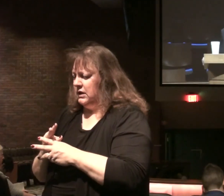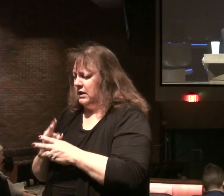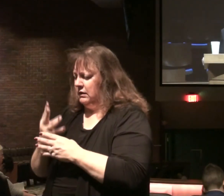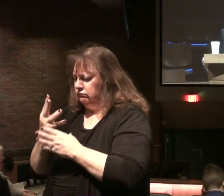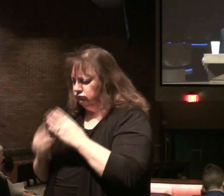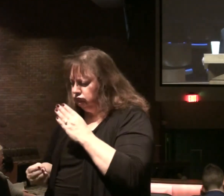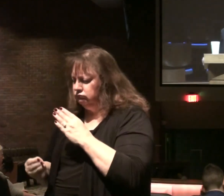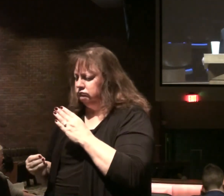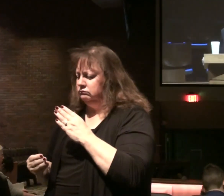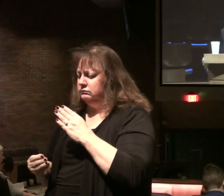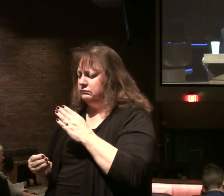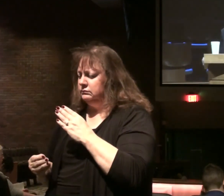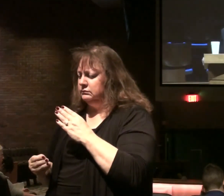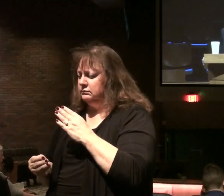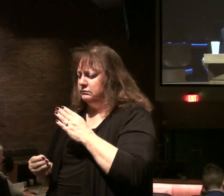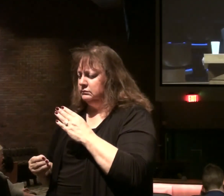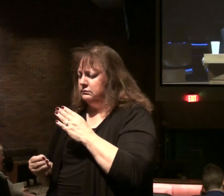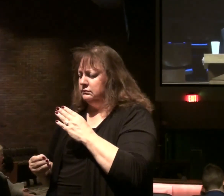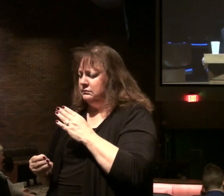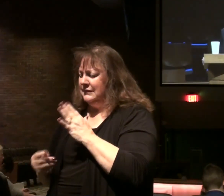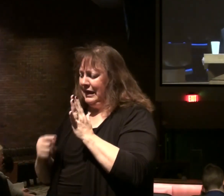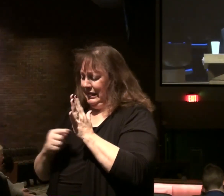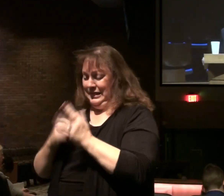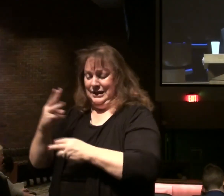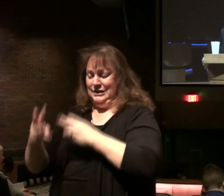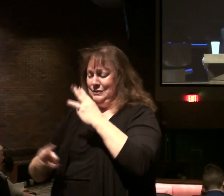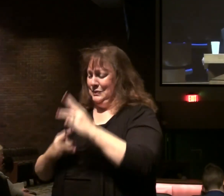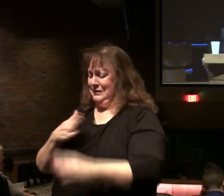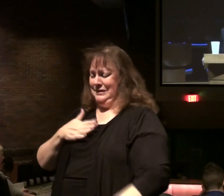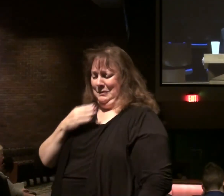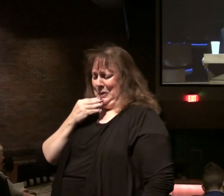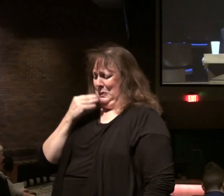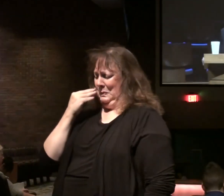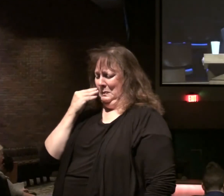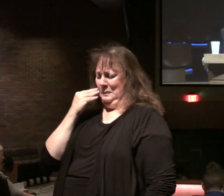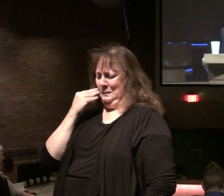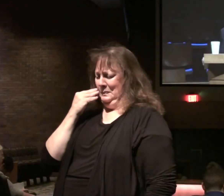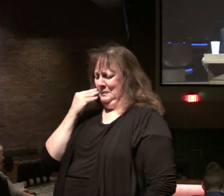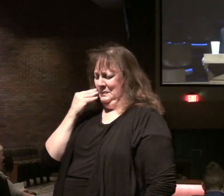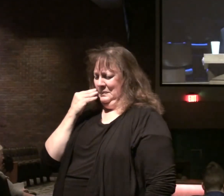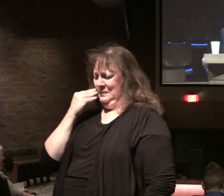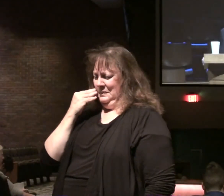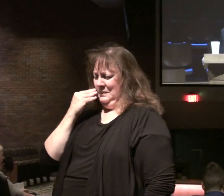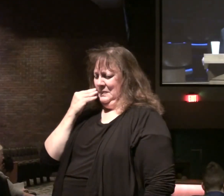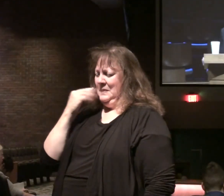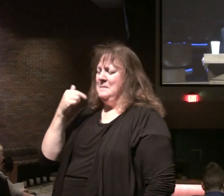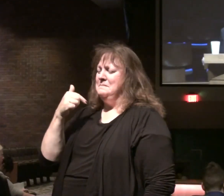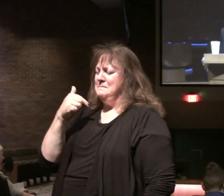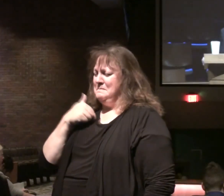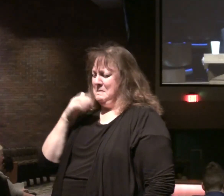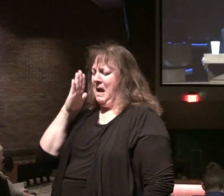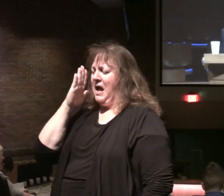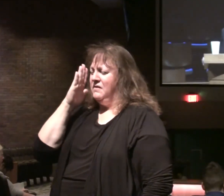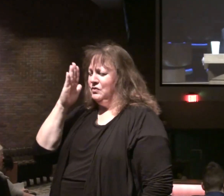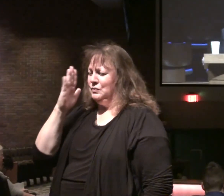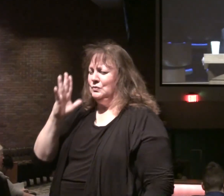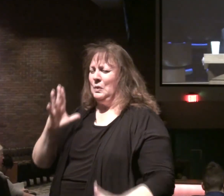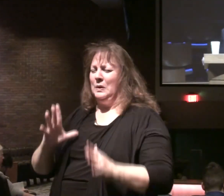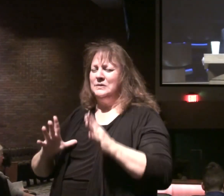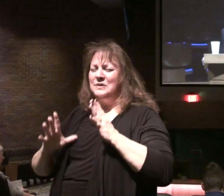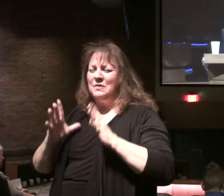perspective. This world is not our home. We are destined for a glorious kingdom.